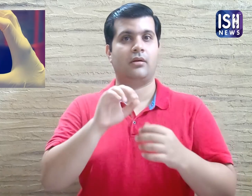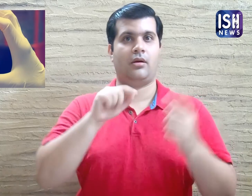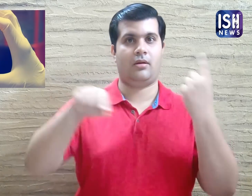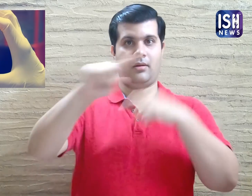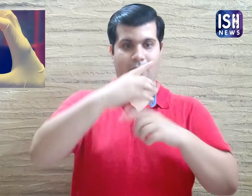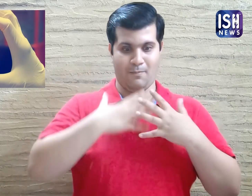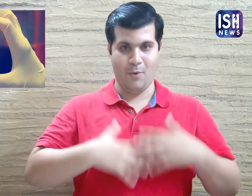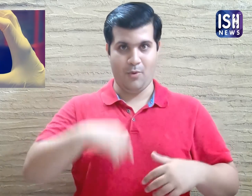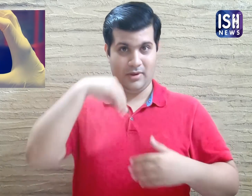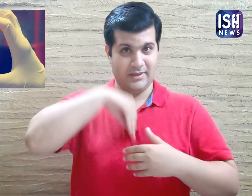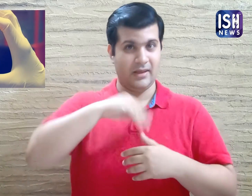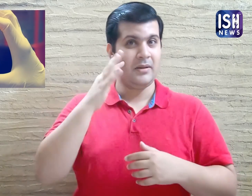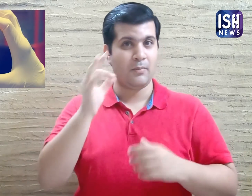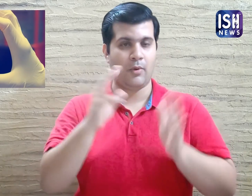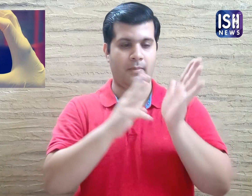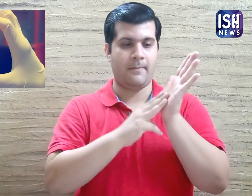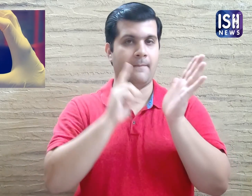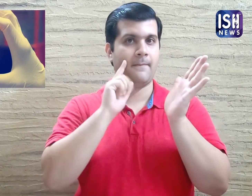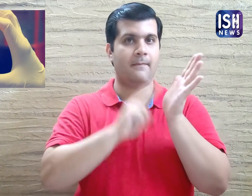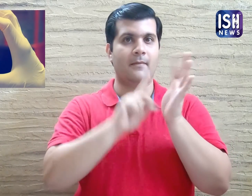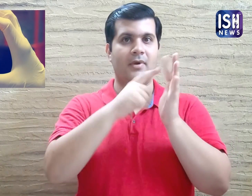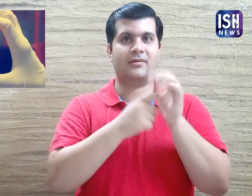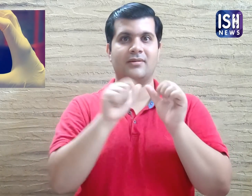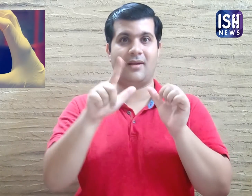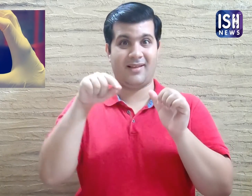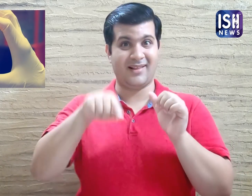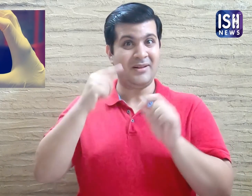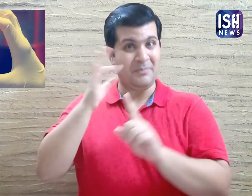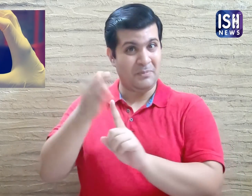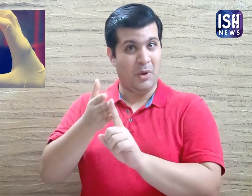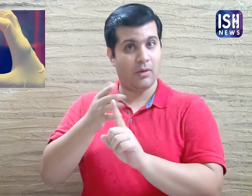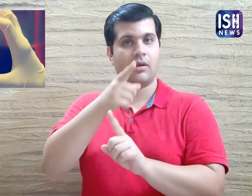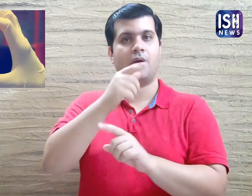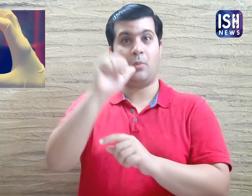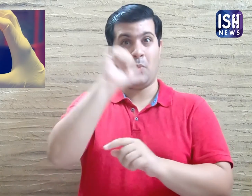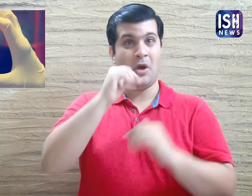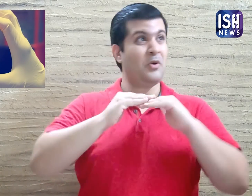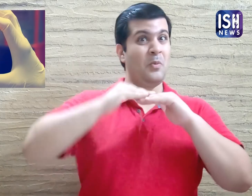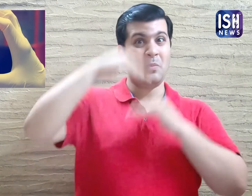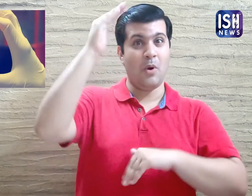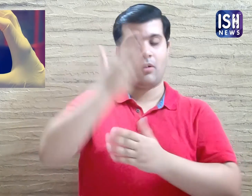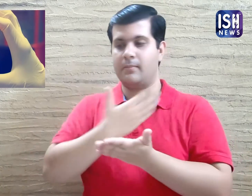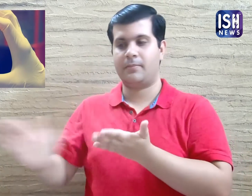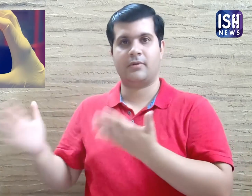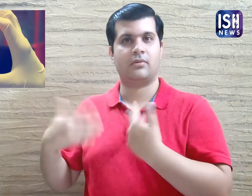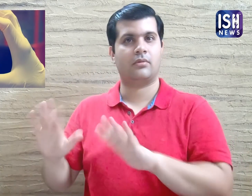5. Drinking excessive water removes the important minerals from the body.